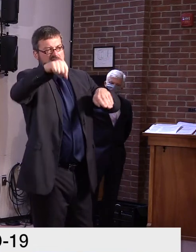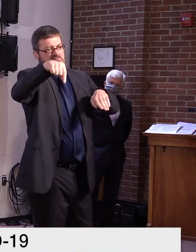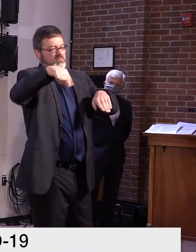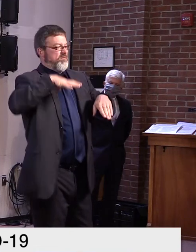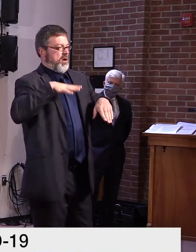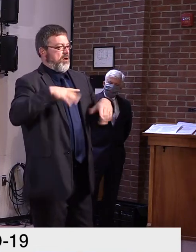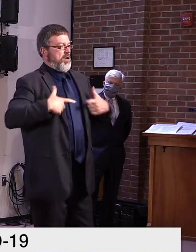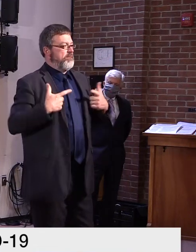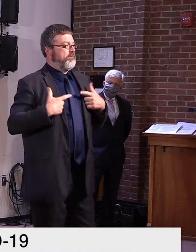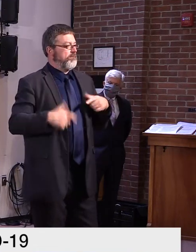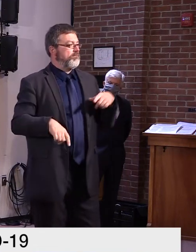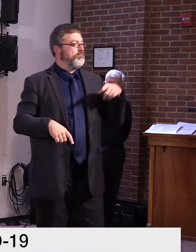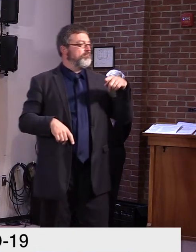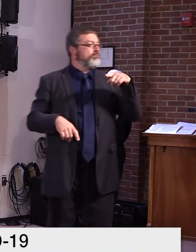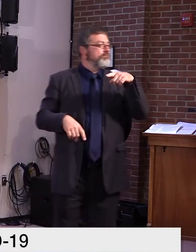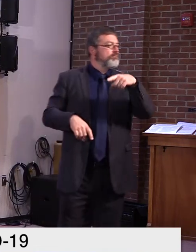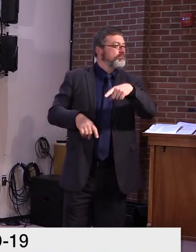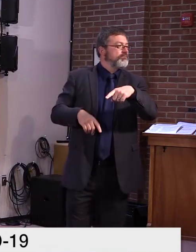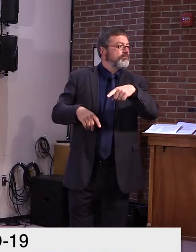Joe Barton Chronicle.